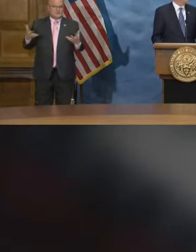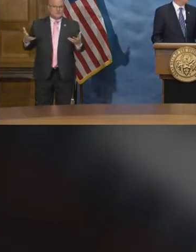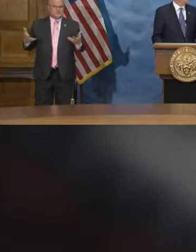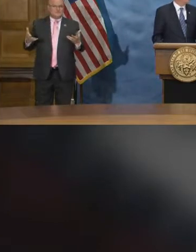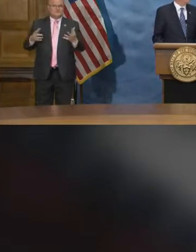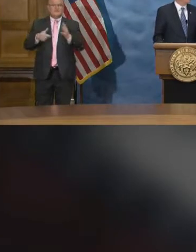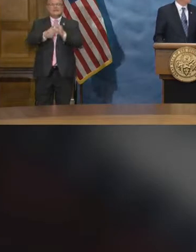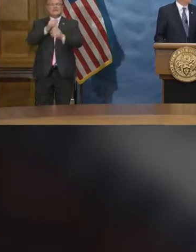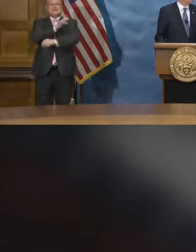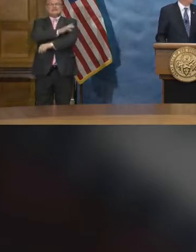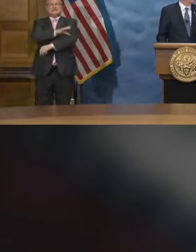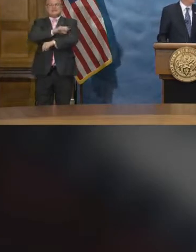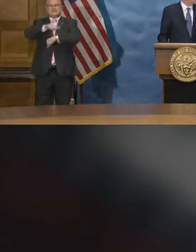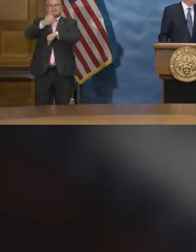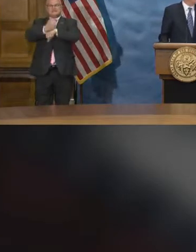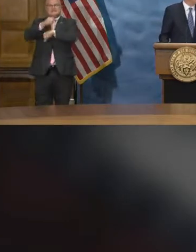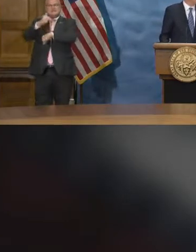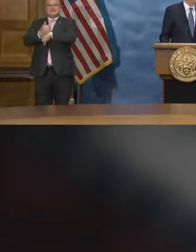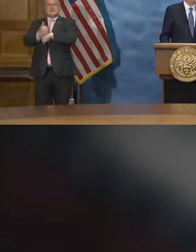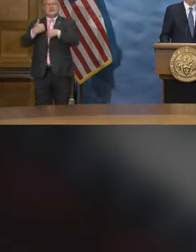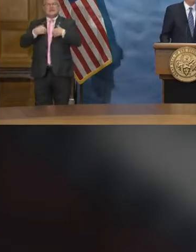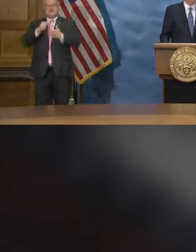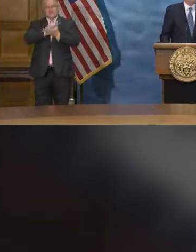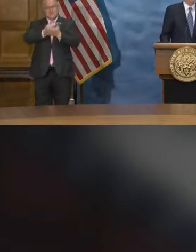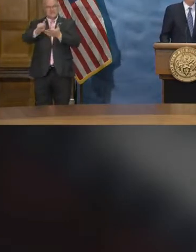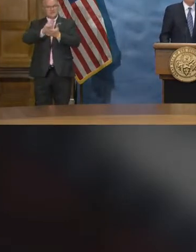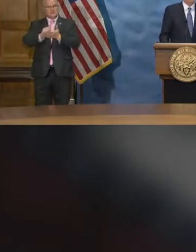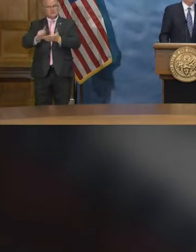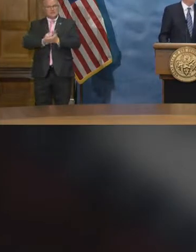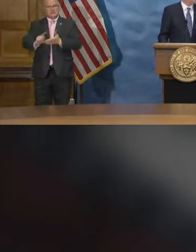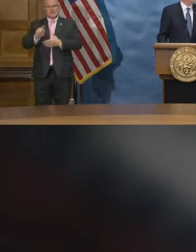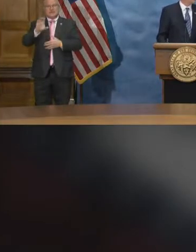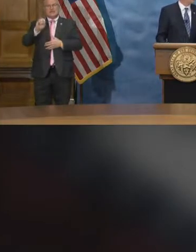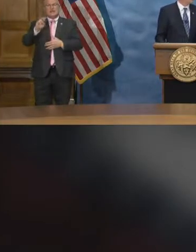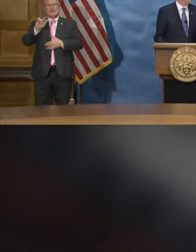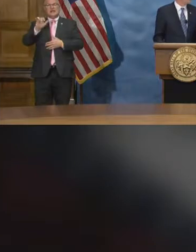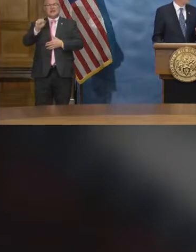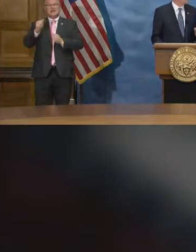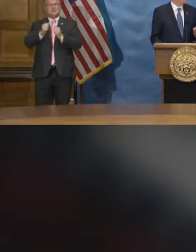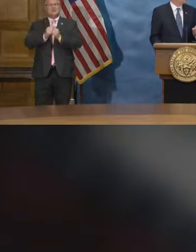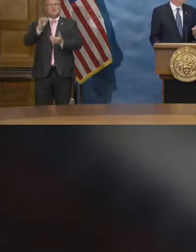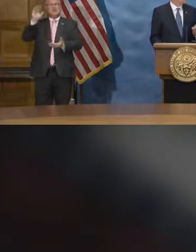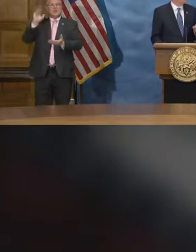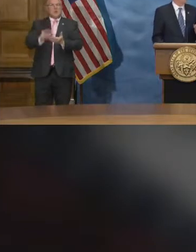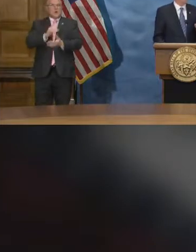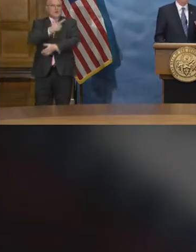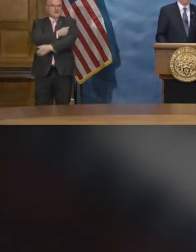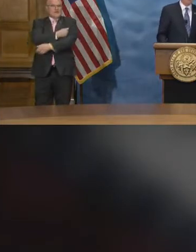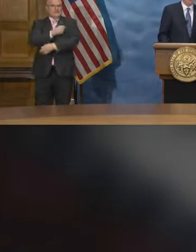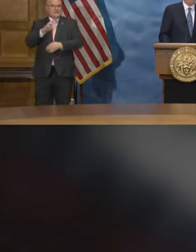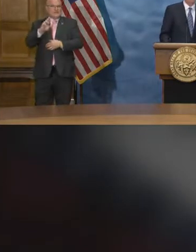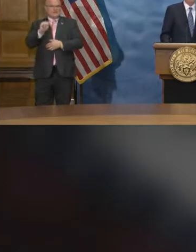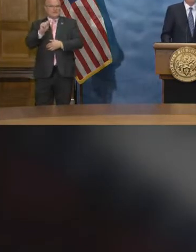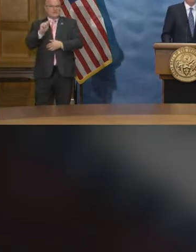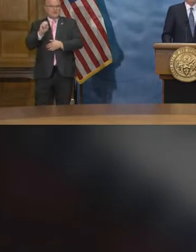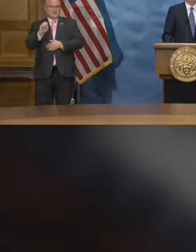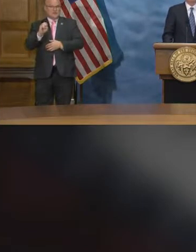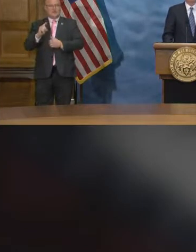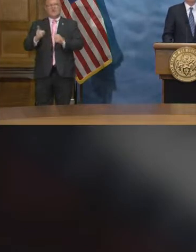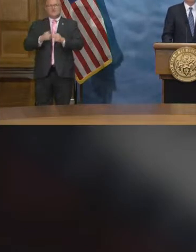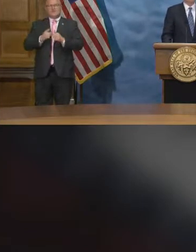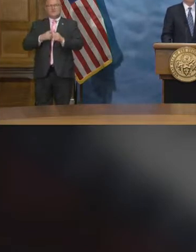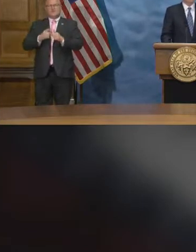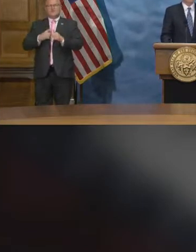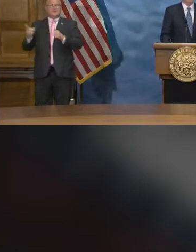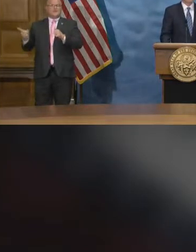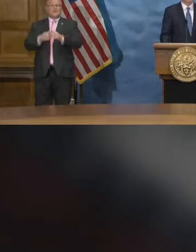These clinics will be set up and held each week in counties with low vaccination rates and it'll be initially on a first